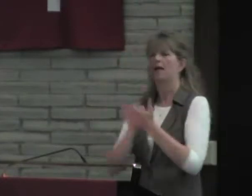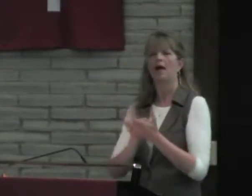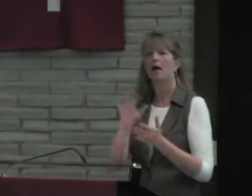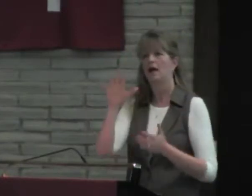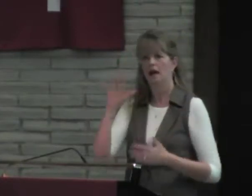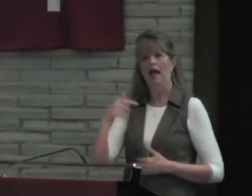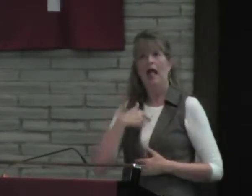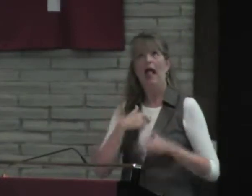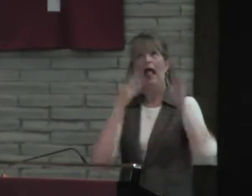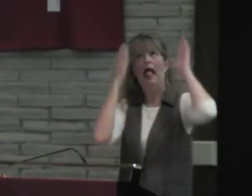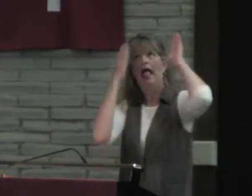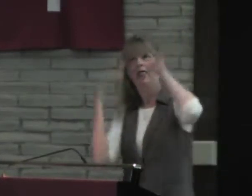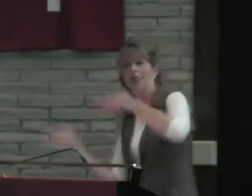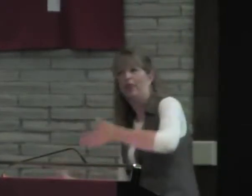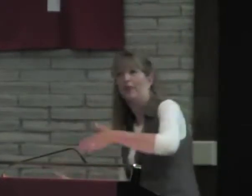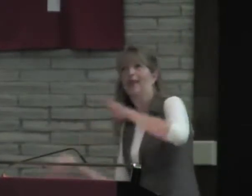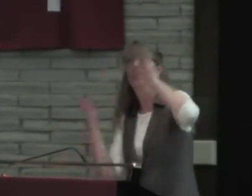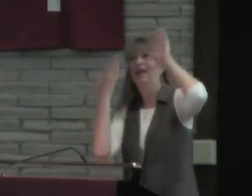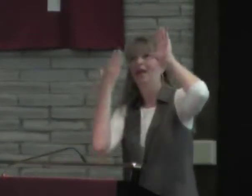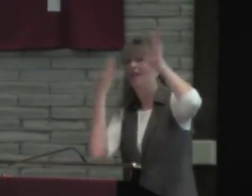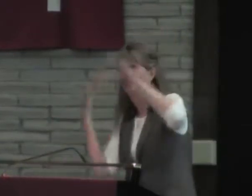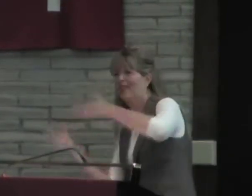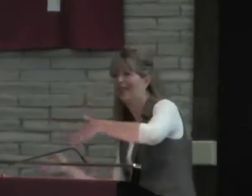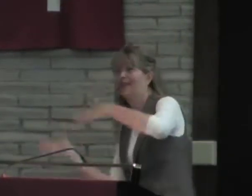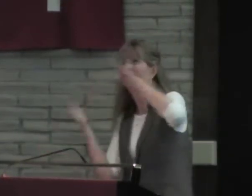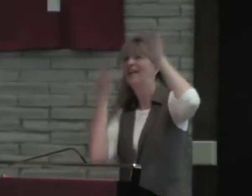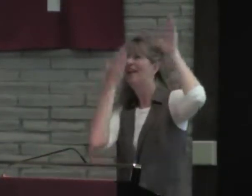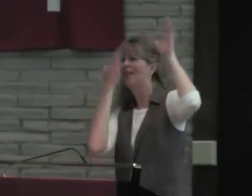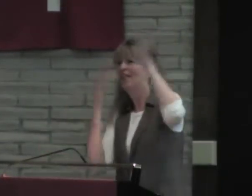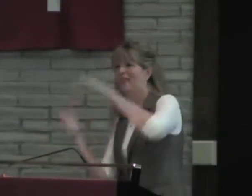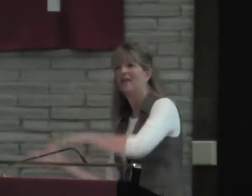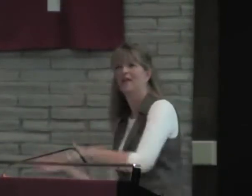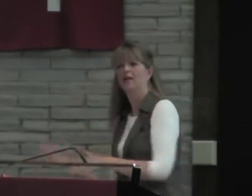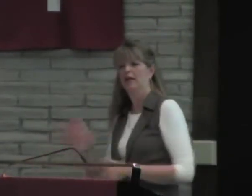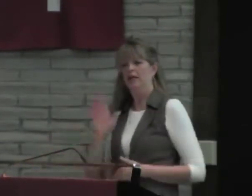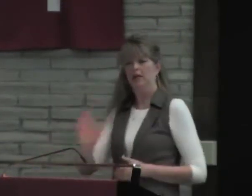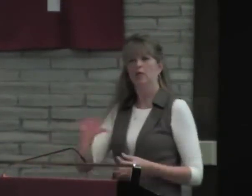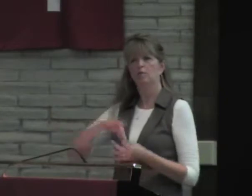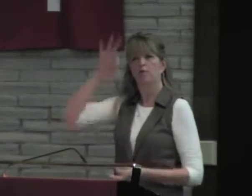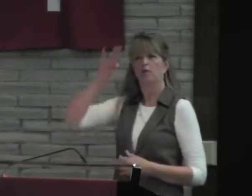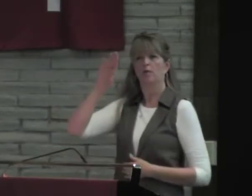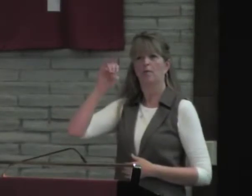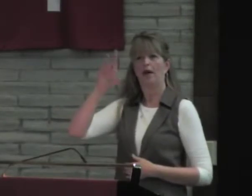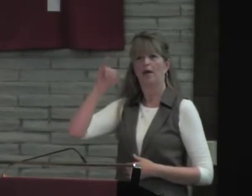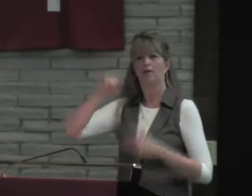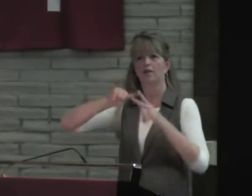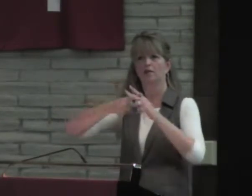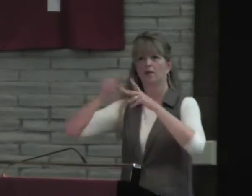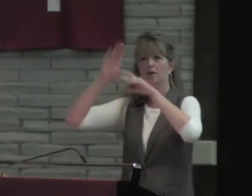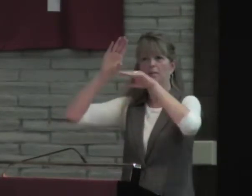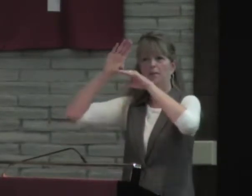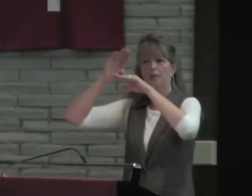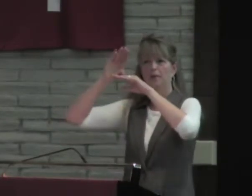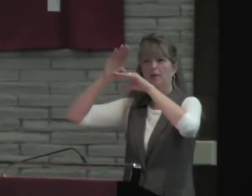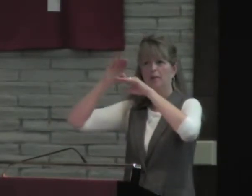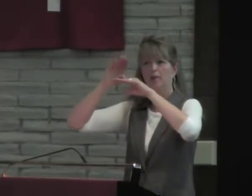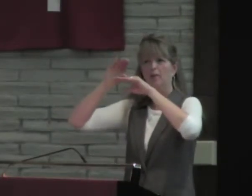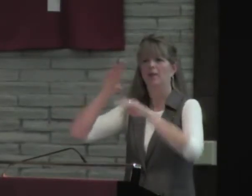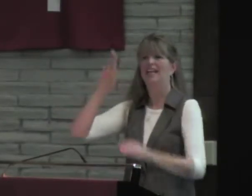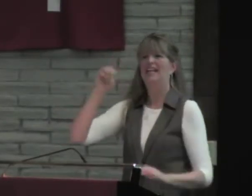So he's confessing to God that I've looked away from you, I've turned away from you, and that my spiritual battery is